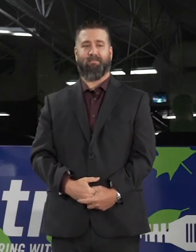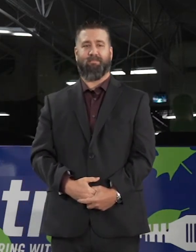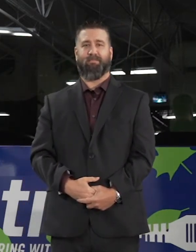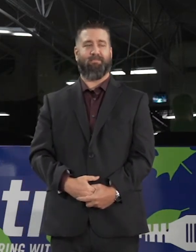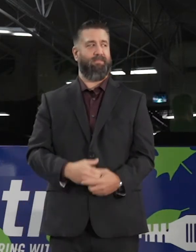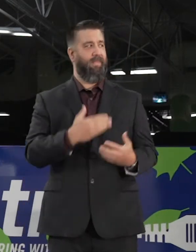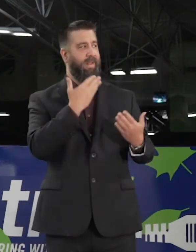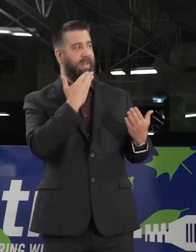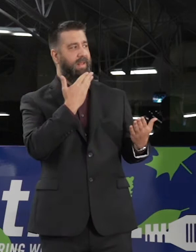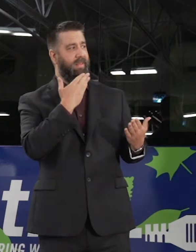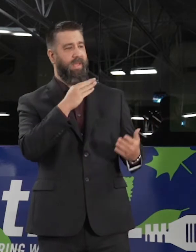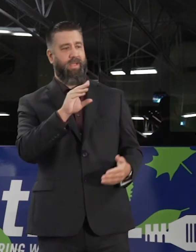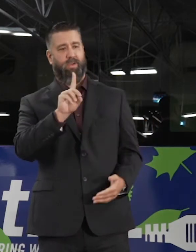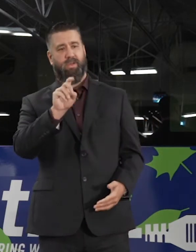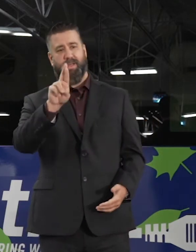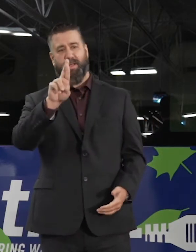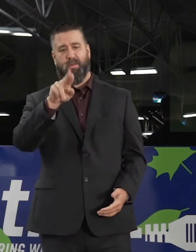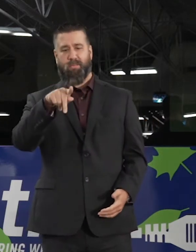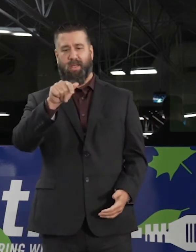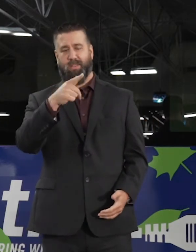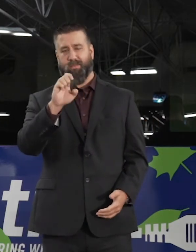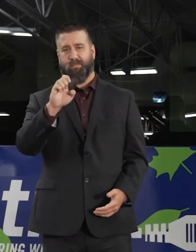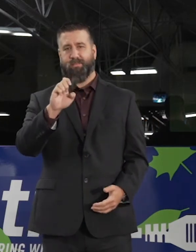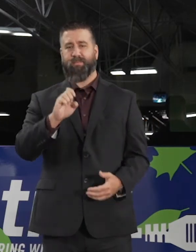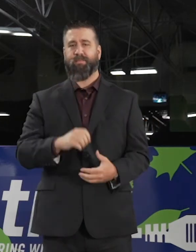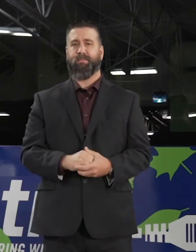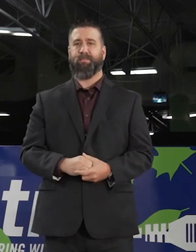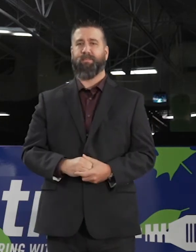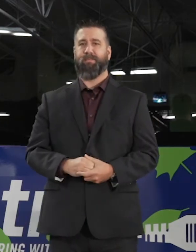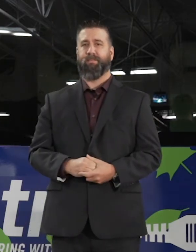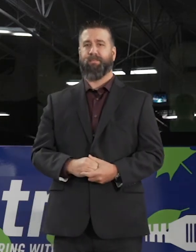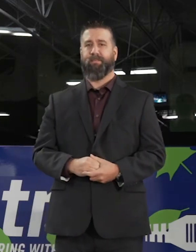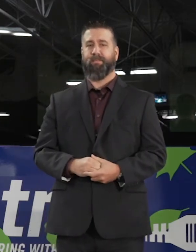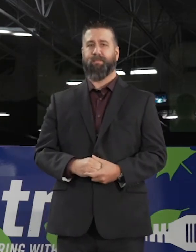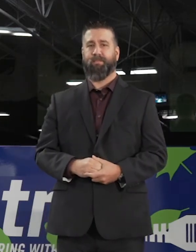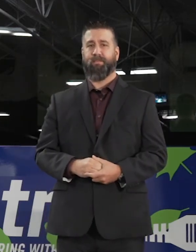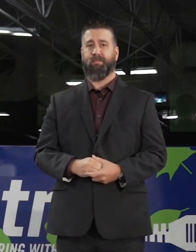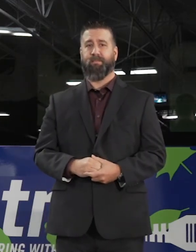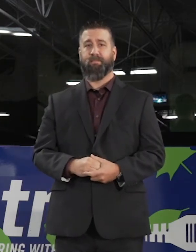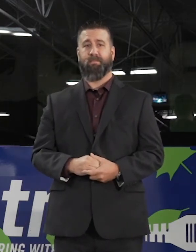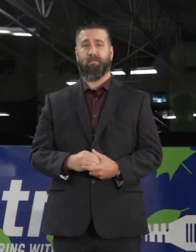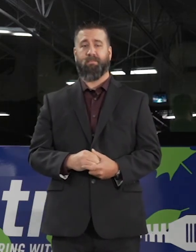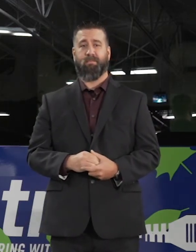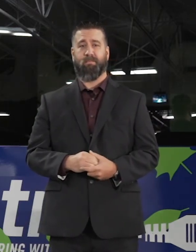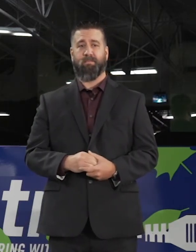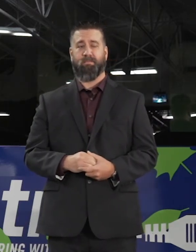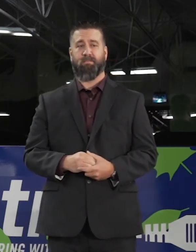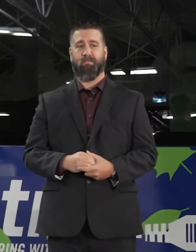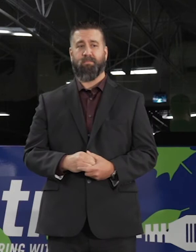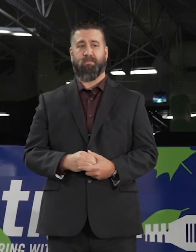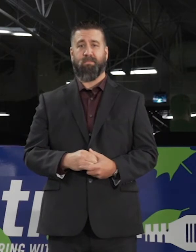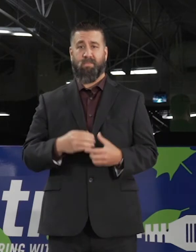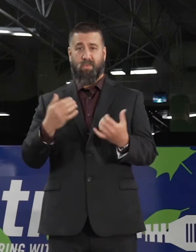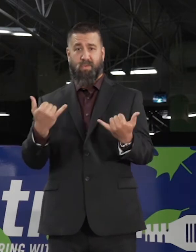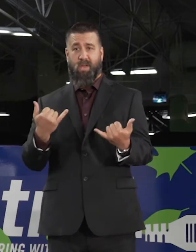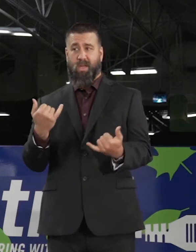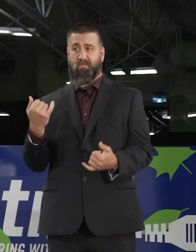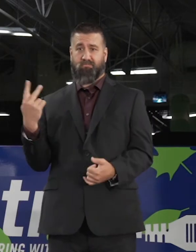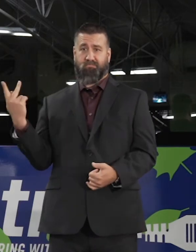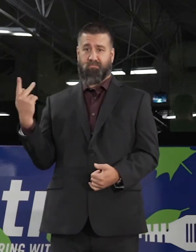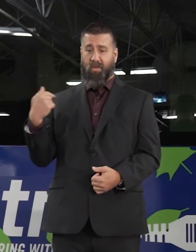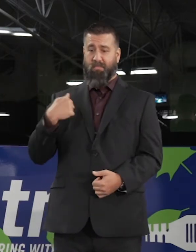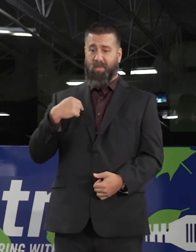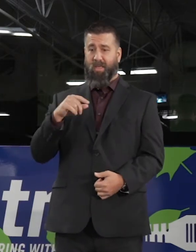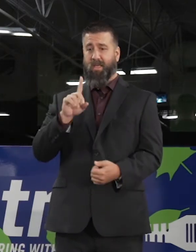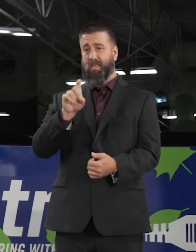Thank you, Dr. Page. So even when Dr. Page and I came in, we are vigilant